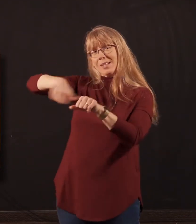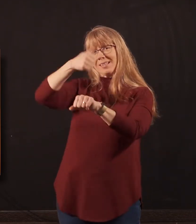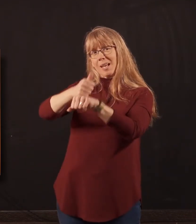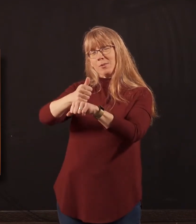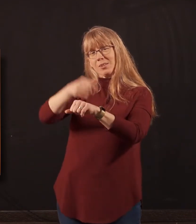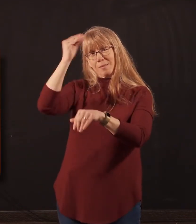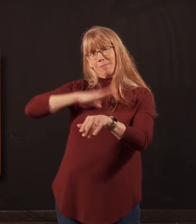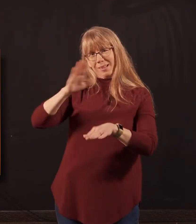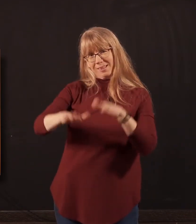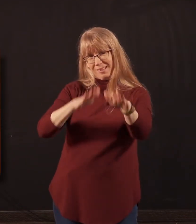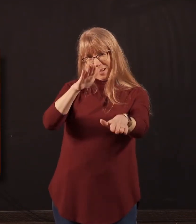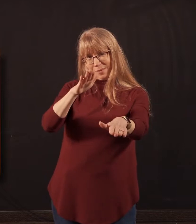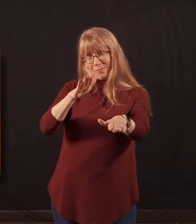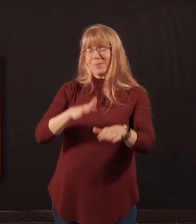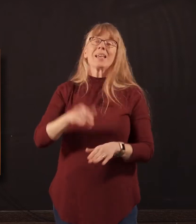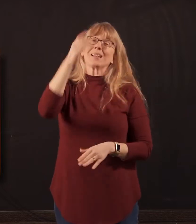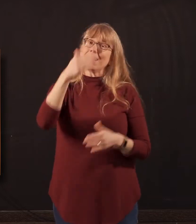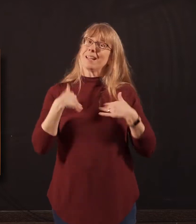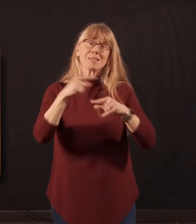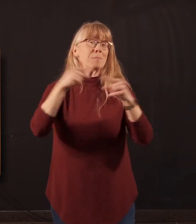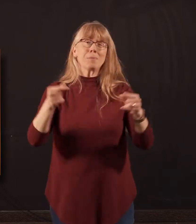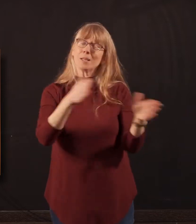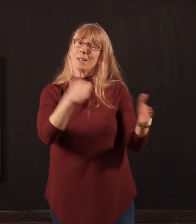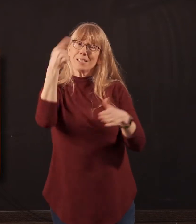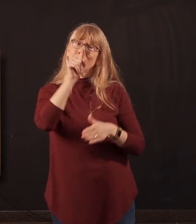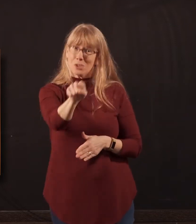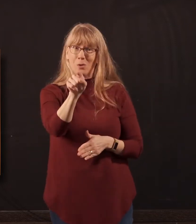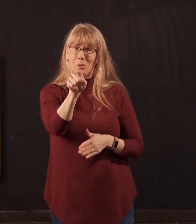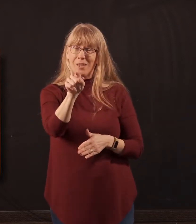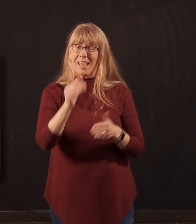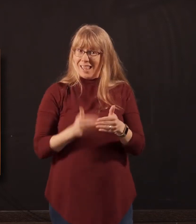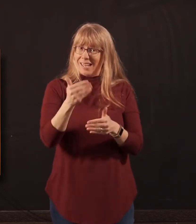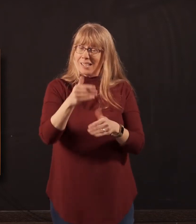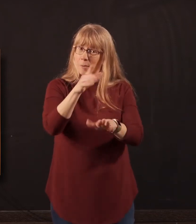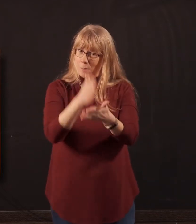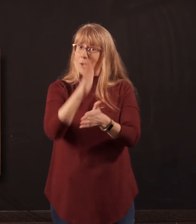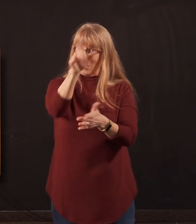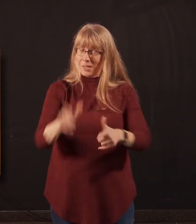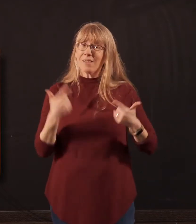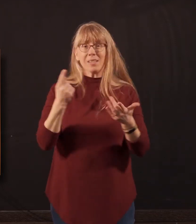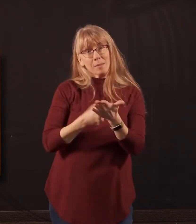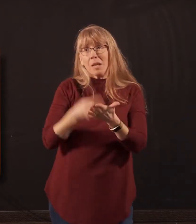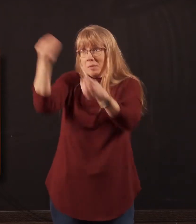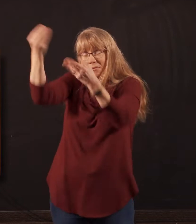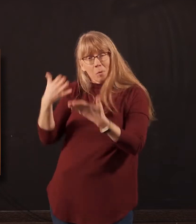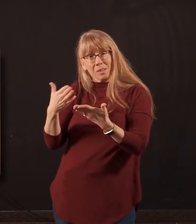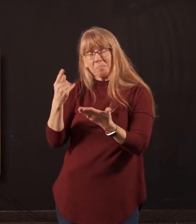You know, God has big plans for you guys in this next stage of your life. Sometimes he tells us what those are. Sometimes he doesn't.